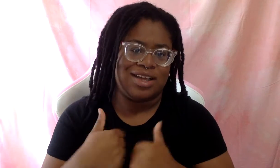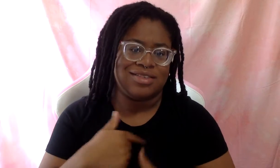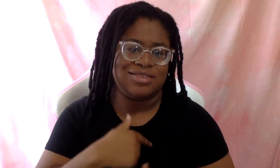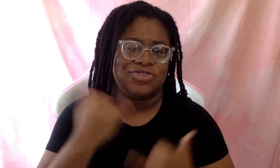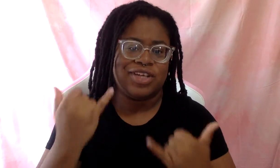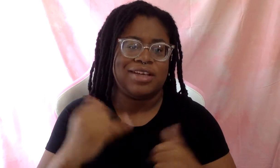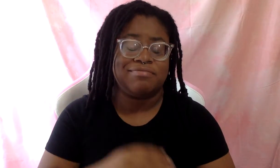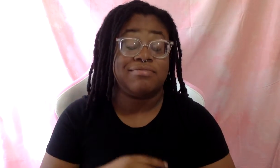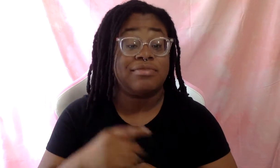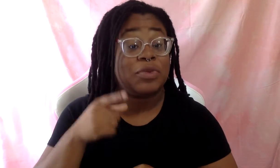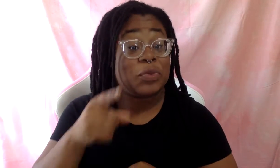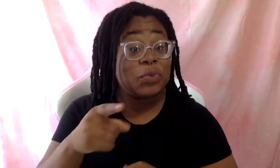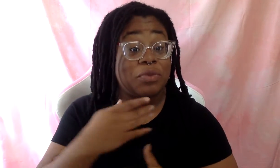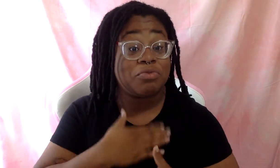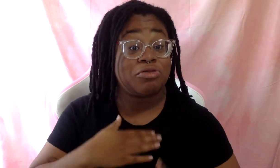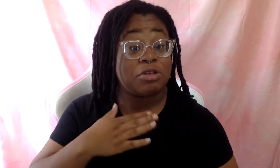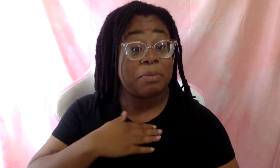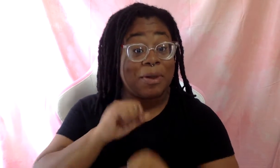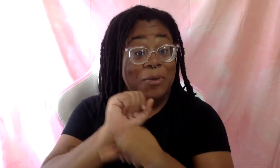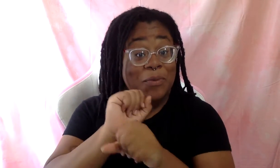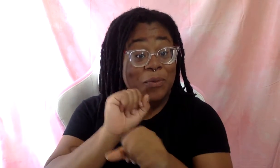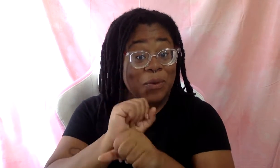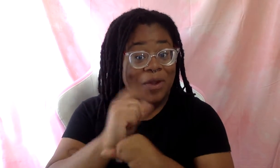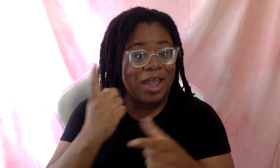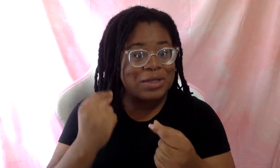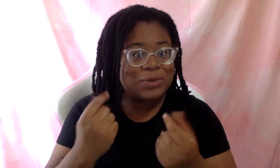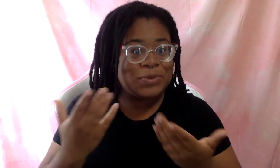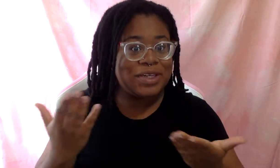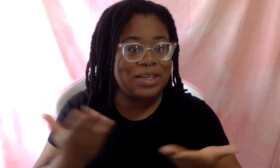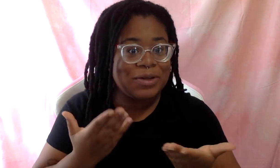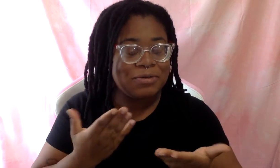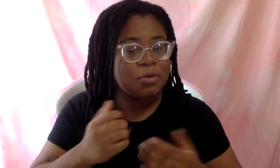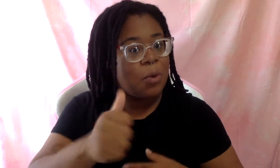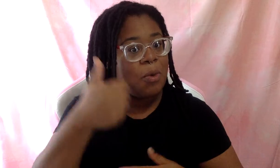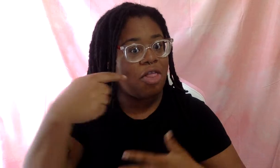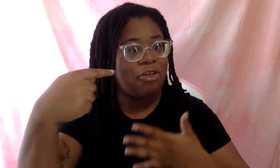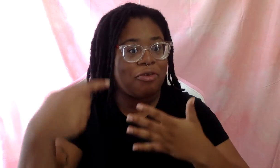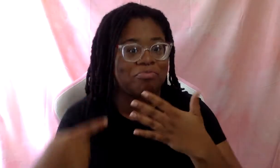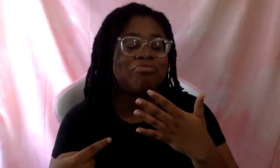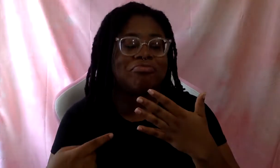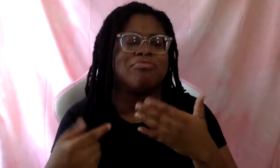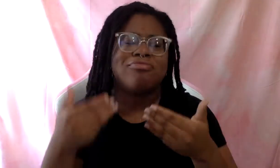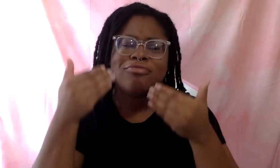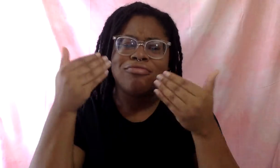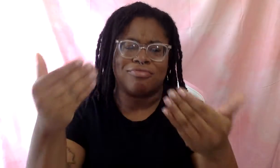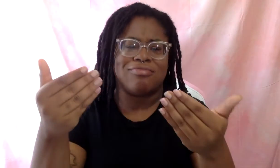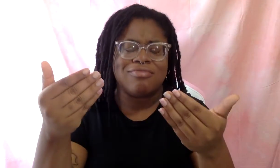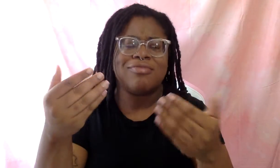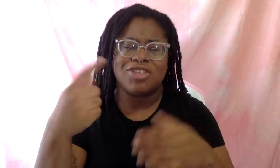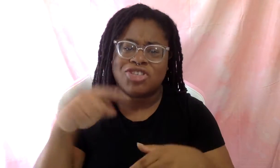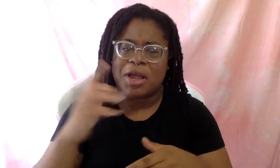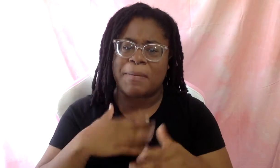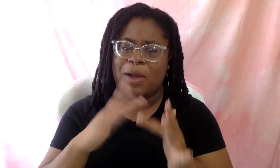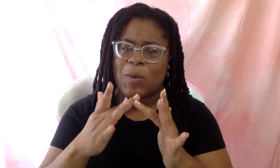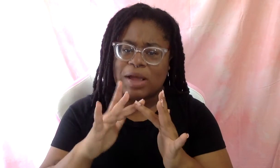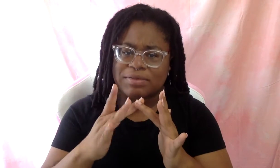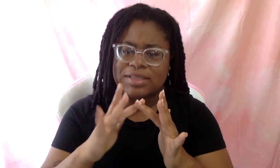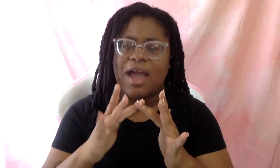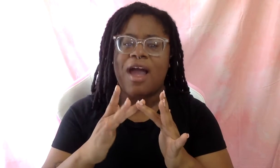If you appreciate the work that I do here or elsewhere, real quick, please visit the Support the